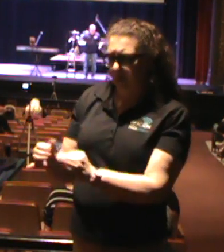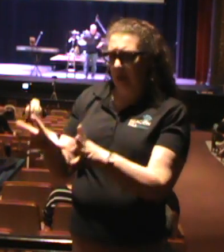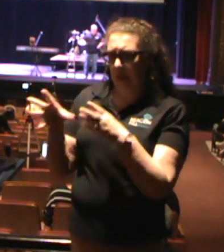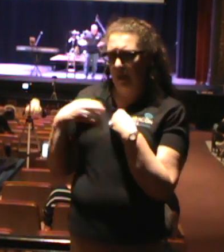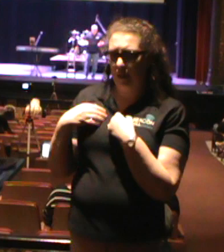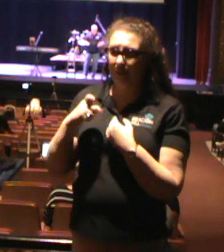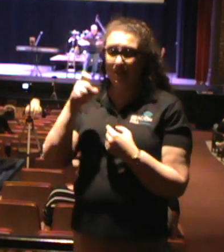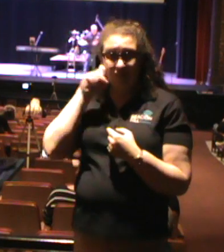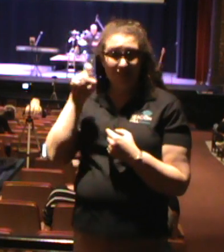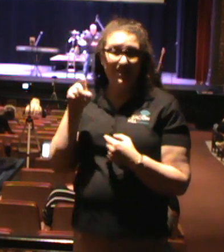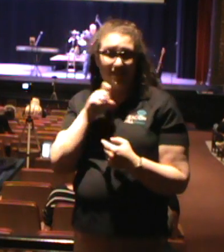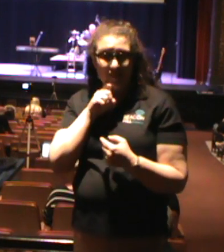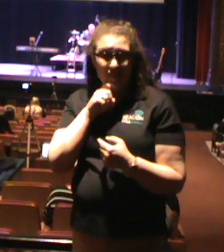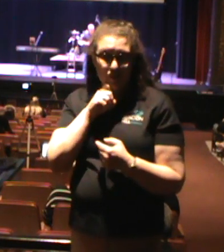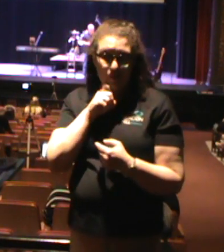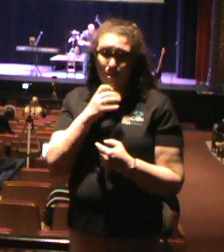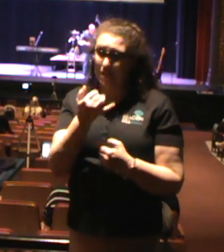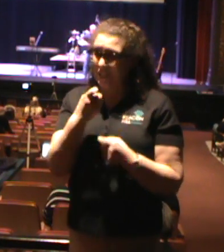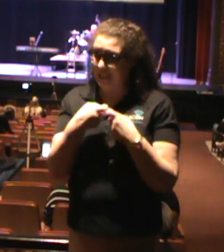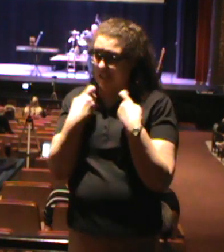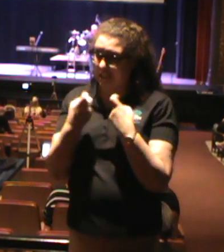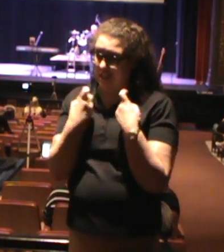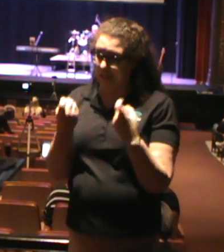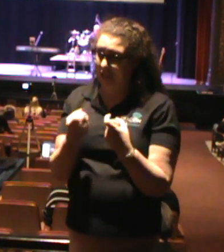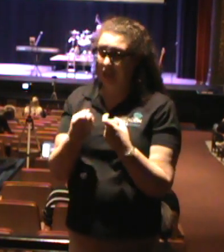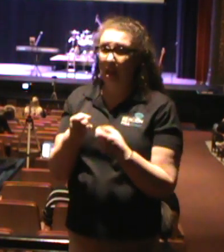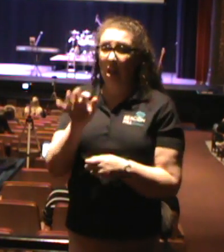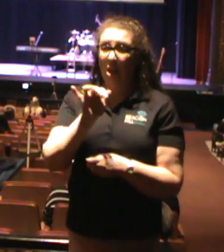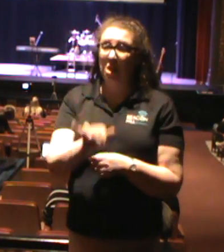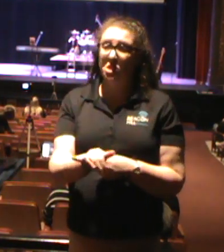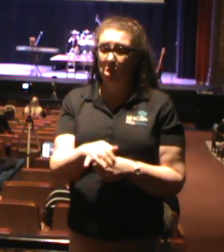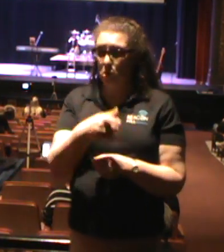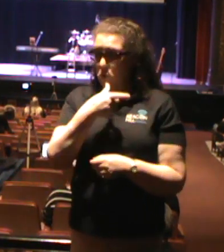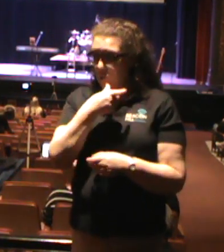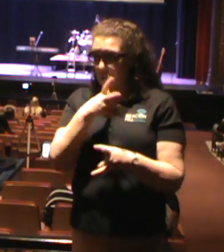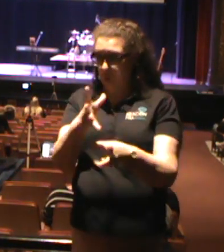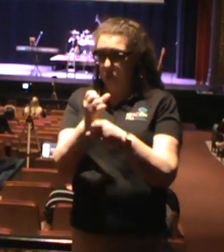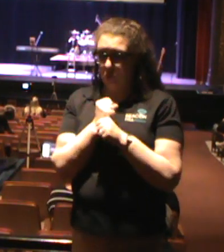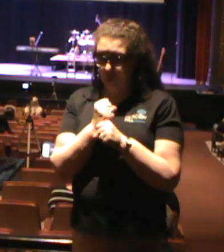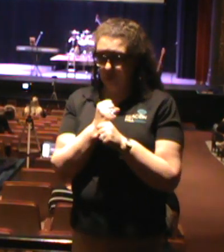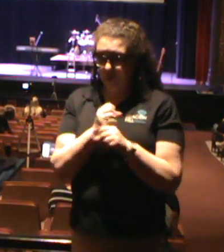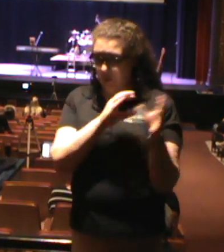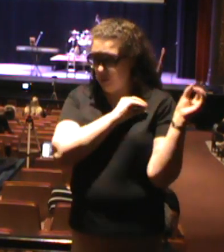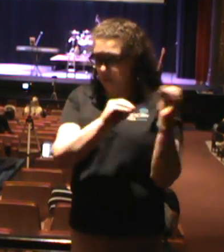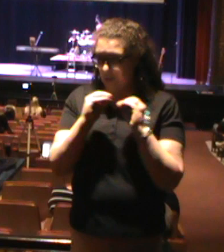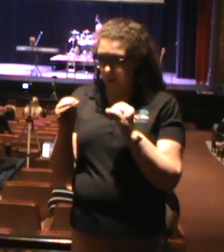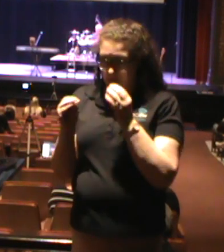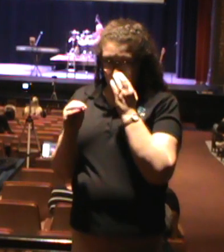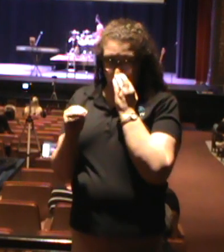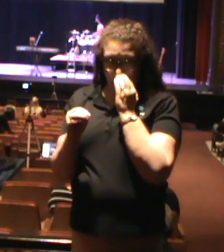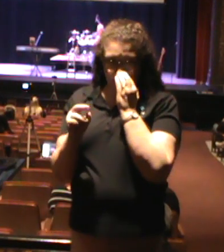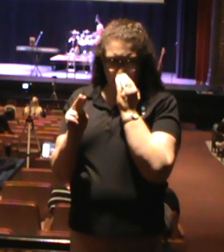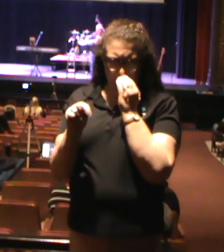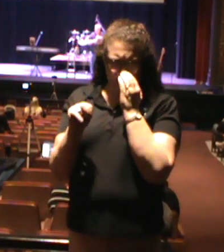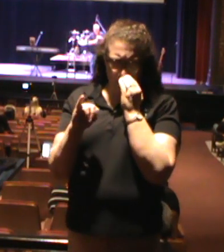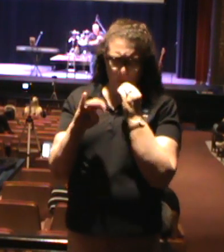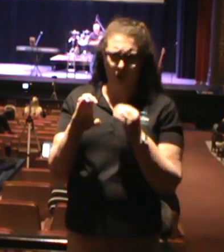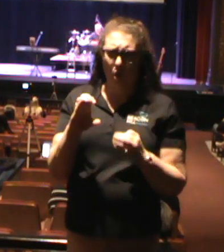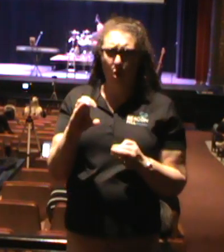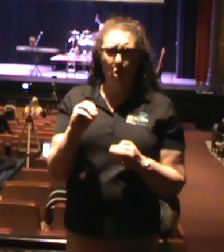In the same way, you also have those who hold to the teaching of the Nicolaisans. Let me ask you a question.